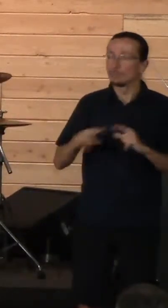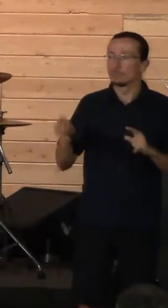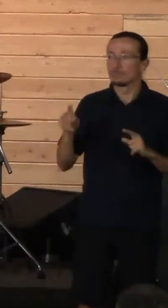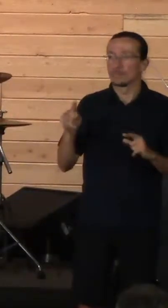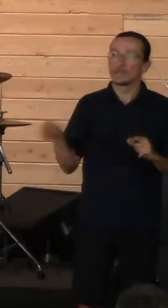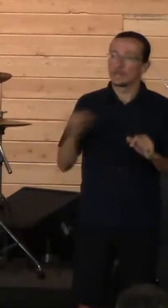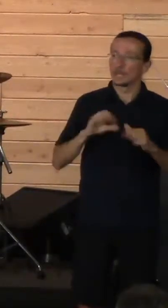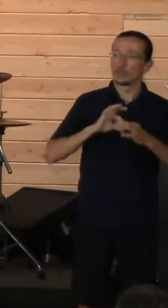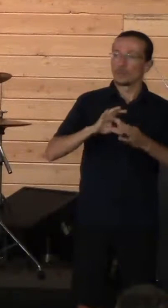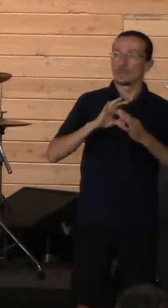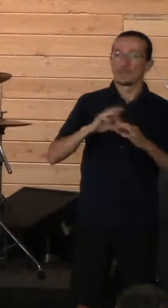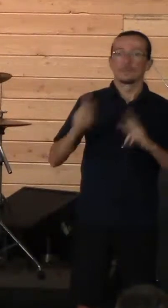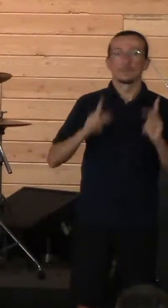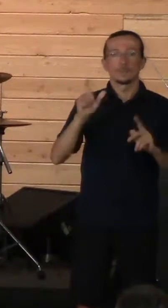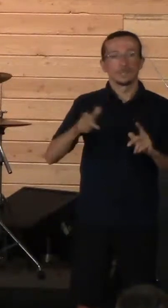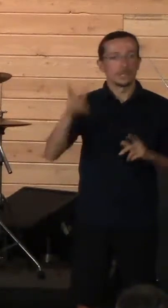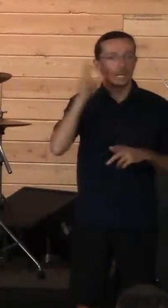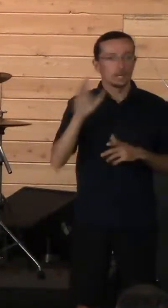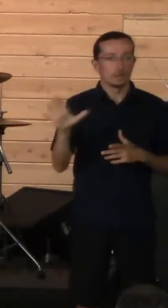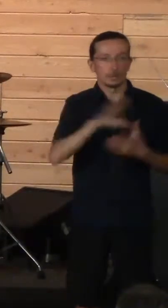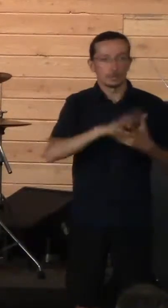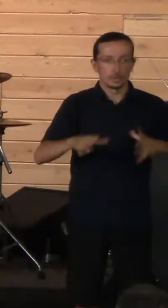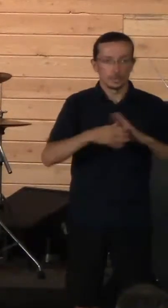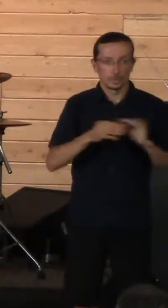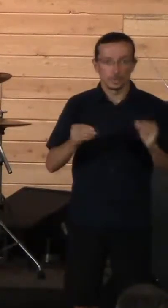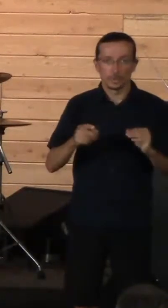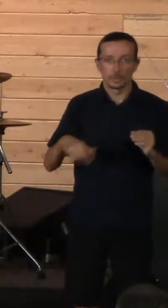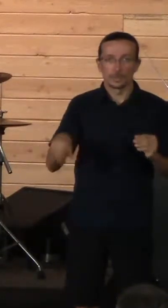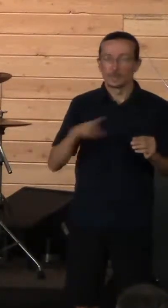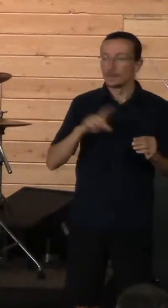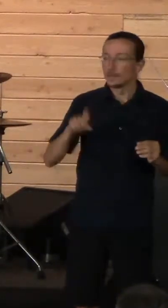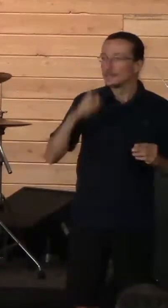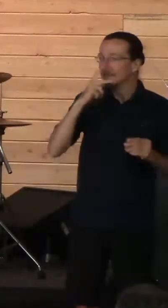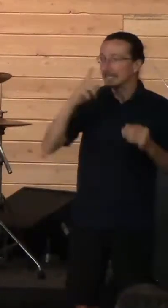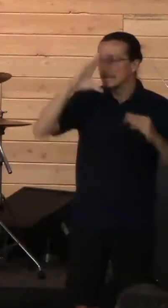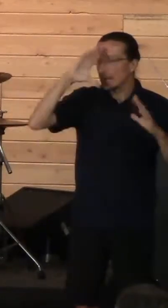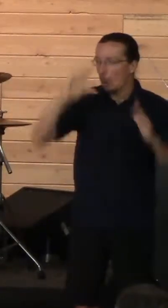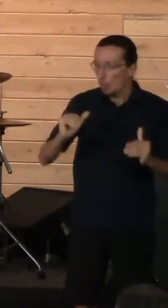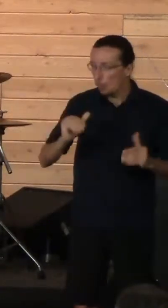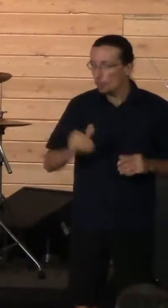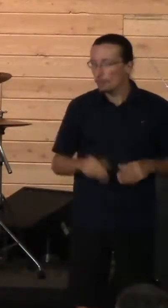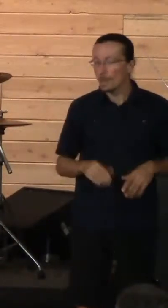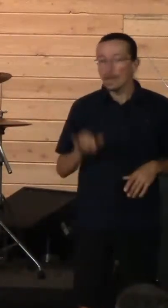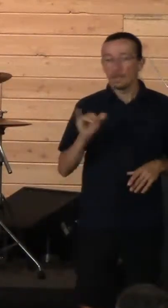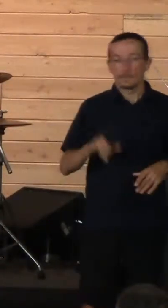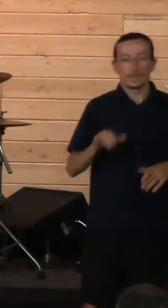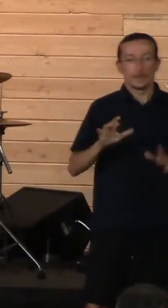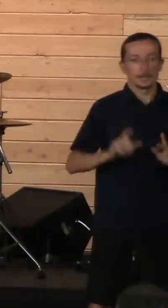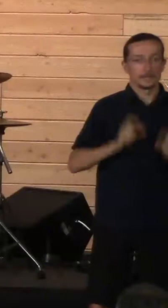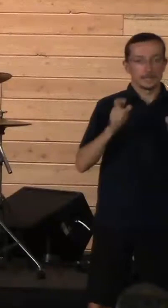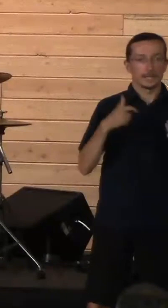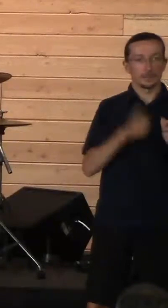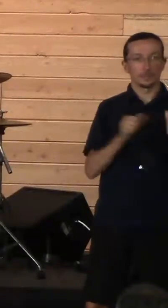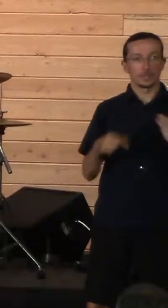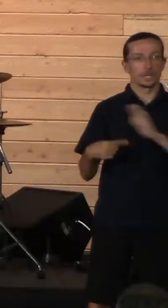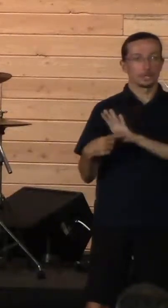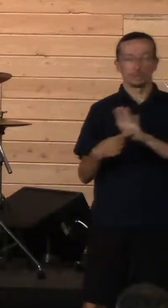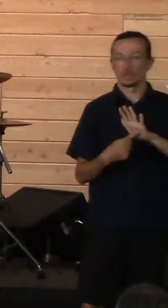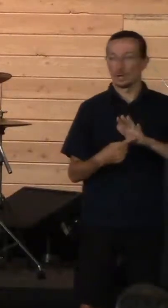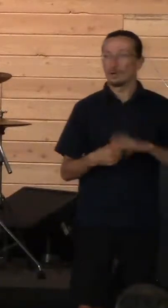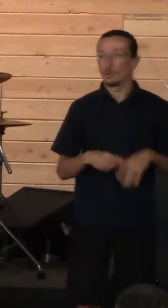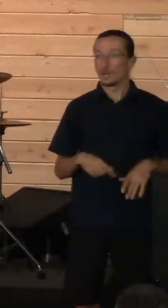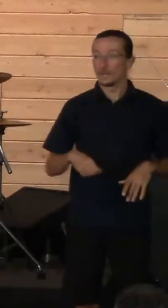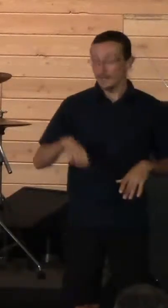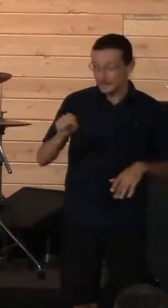story because they need to see hope. That's our gift that we can show there's hope after this.